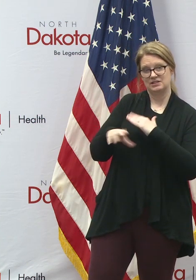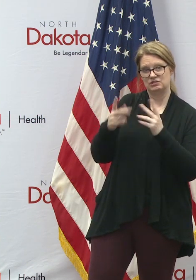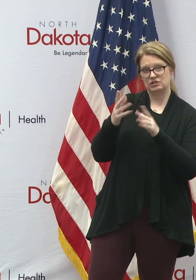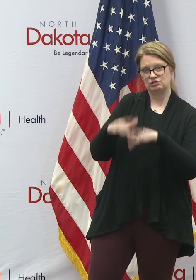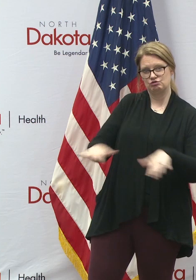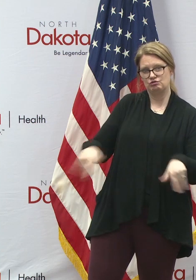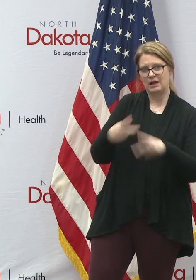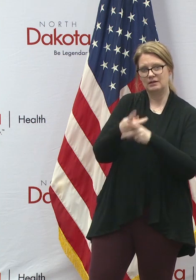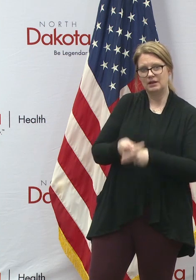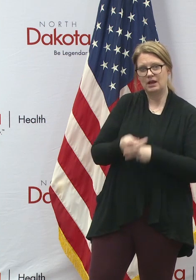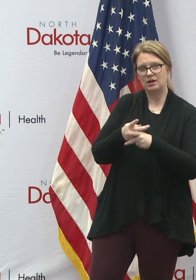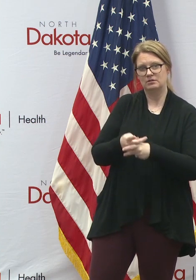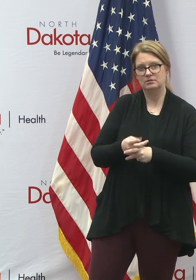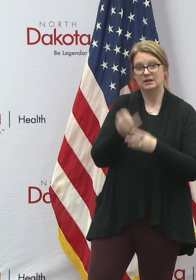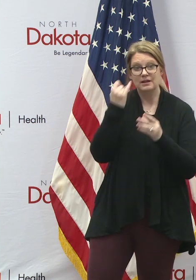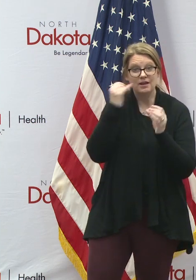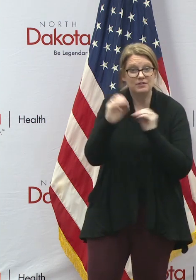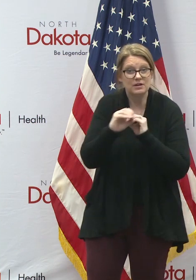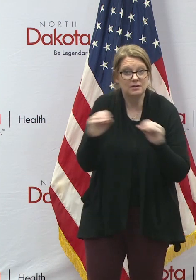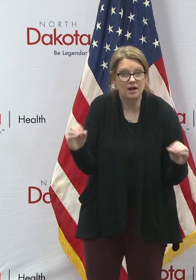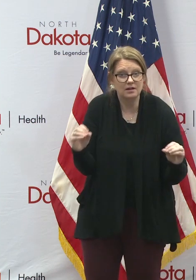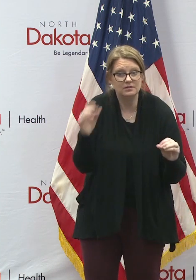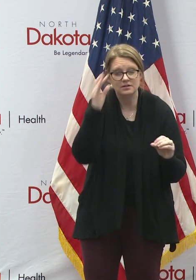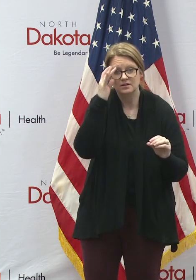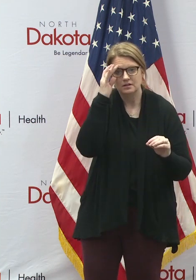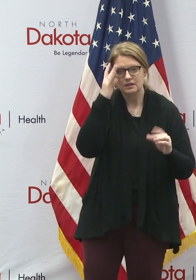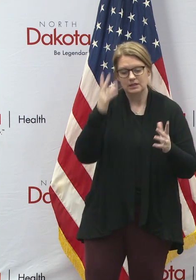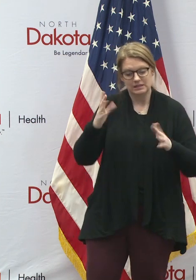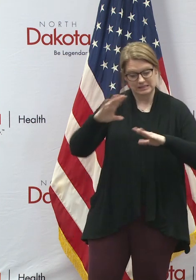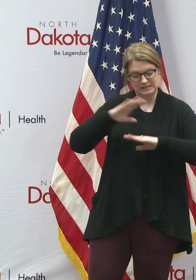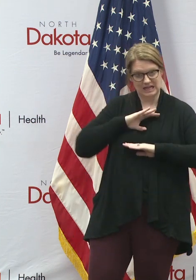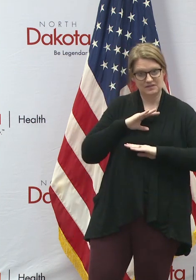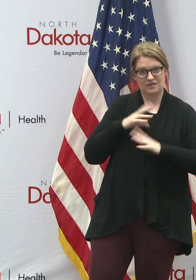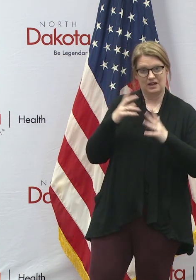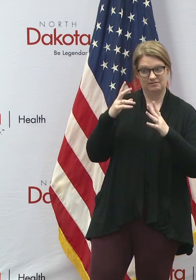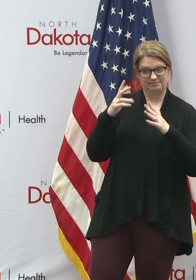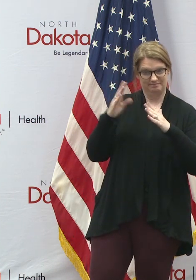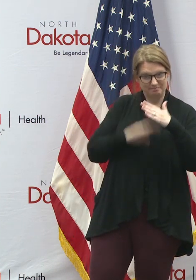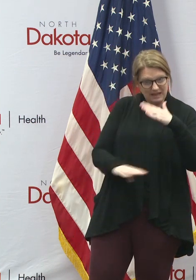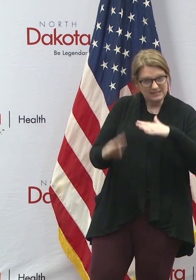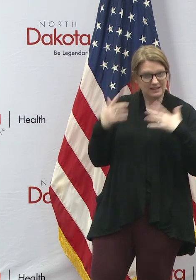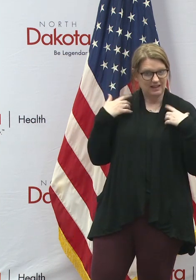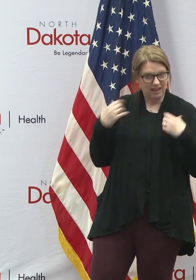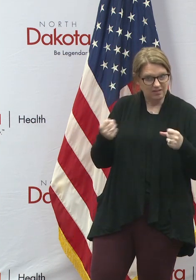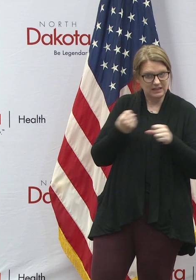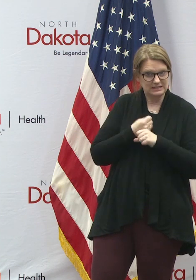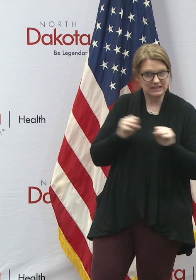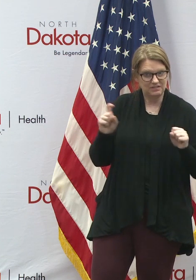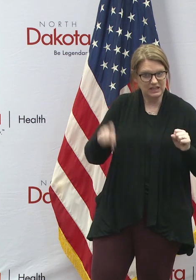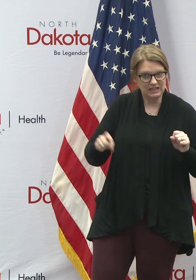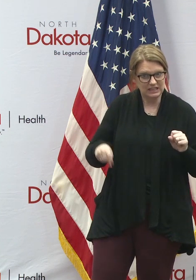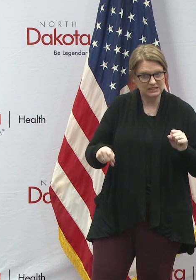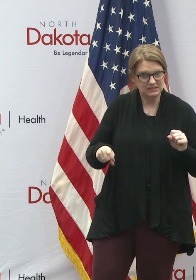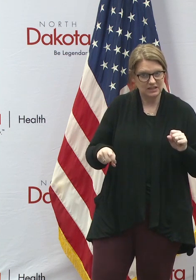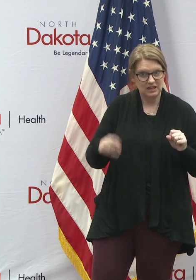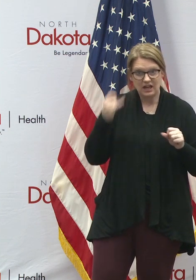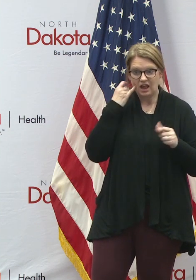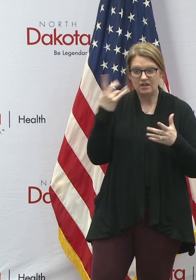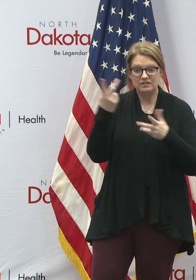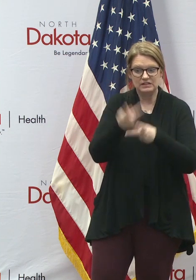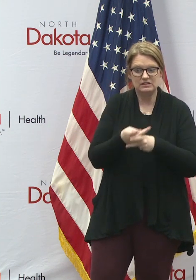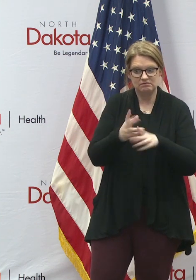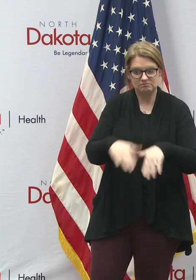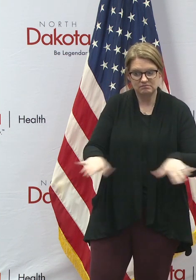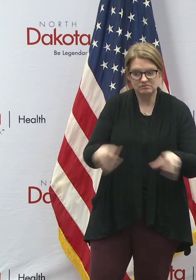Without it, our ability to meet basic health and safety needs during this crisis will be severely constrained,